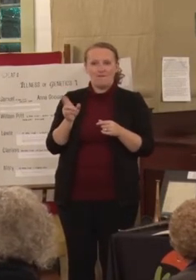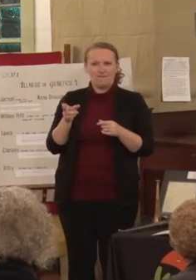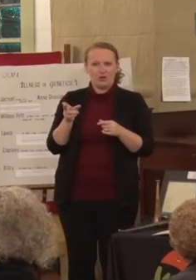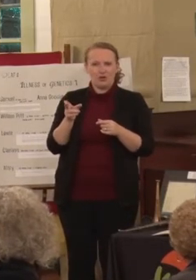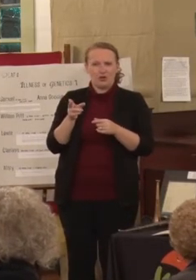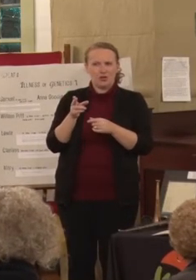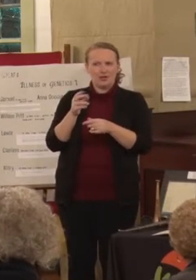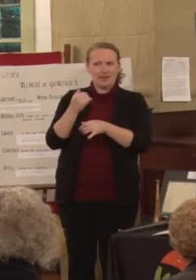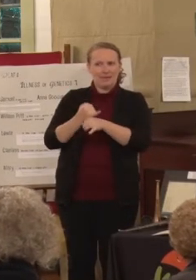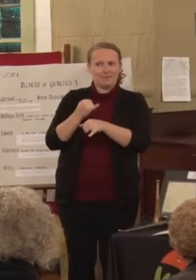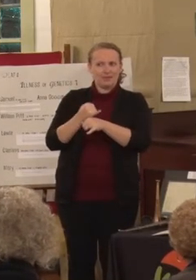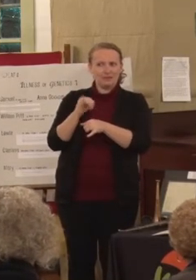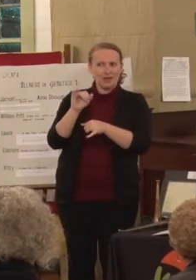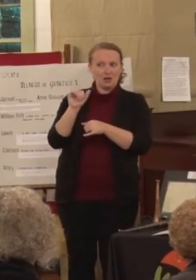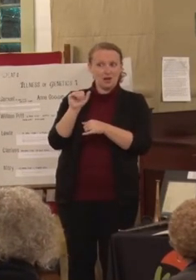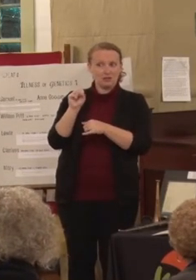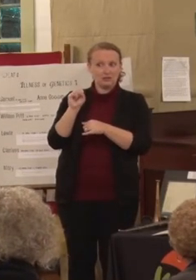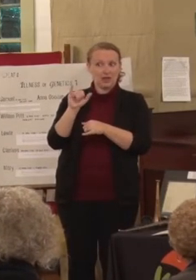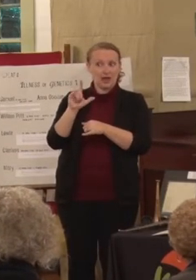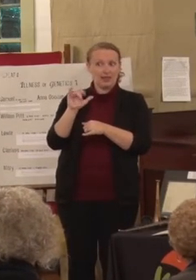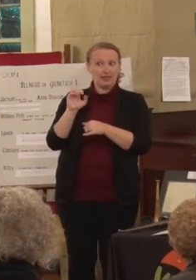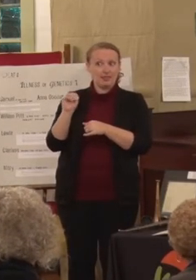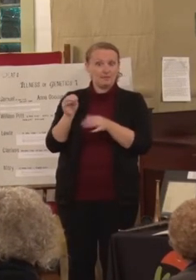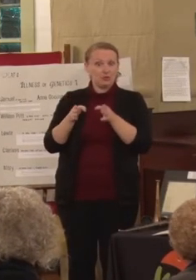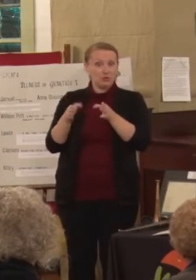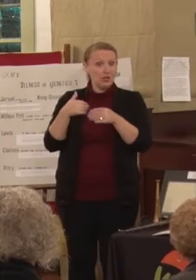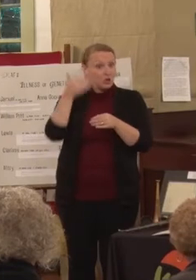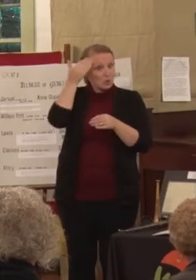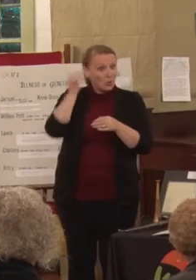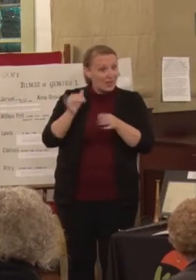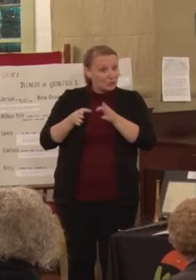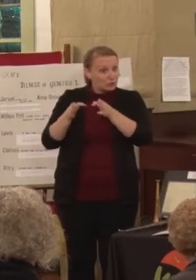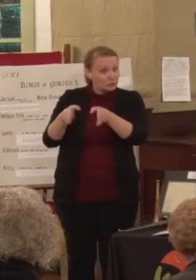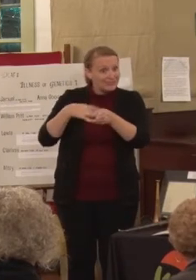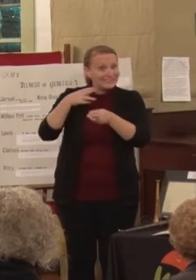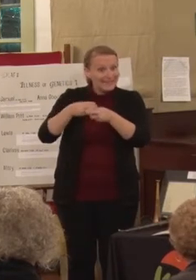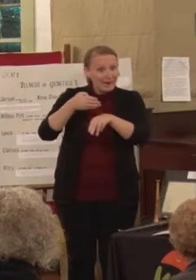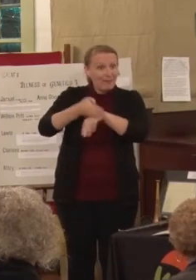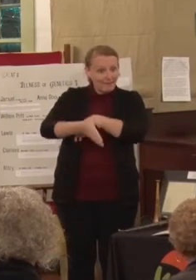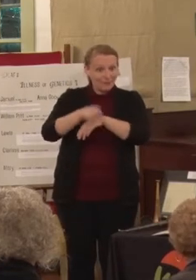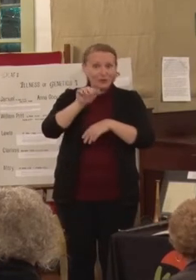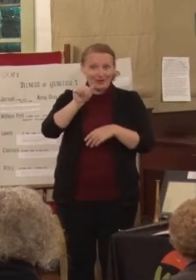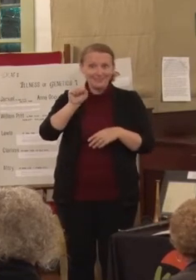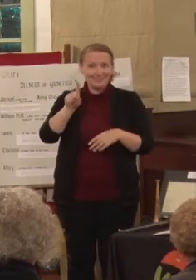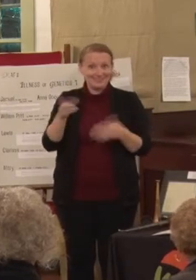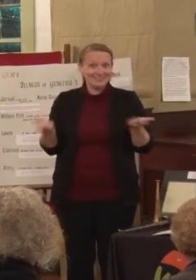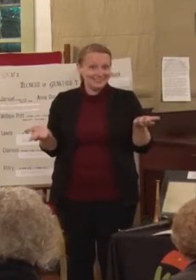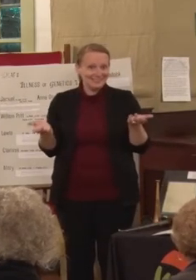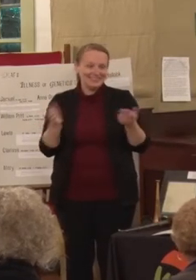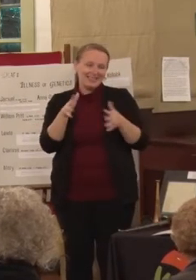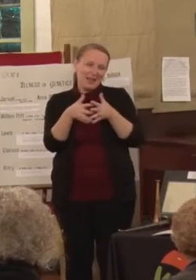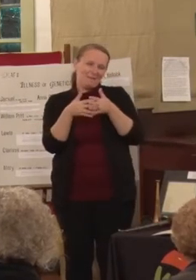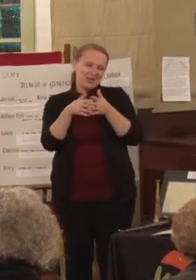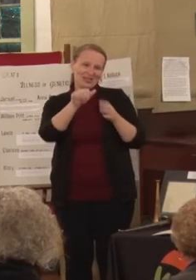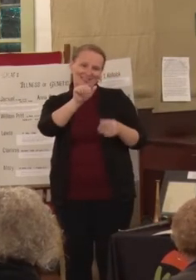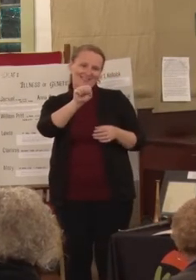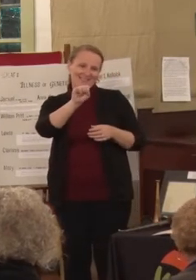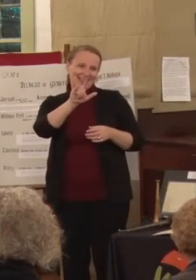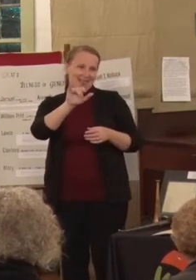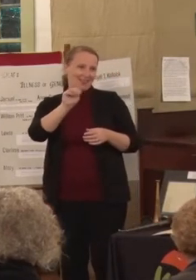was named out in the school. Yes? It was named out in the American Asylum. So that's what those books are. It was a really neat